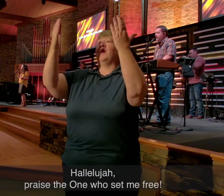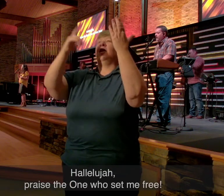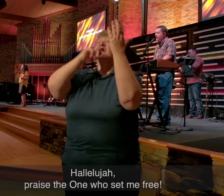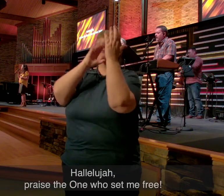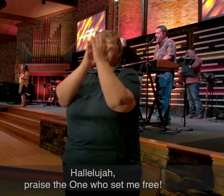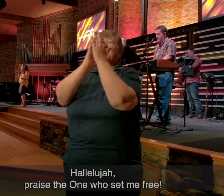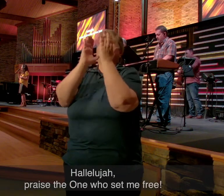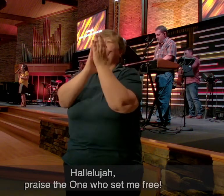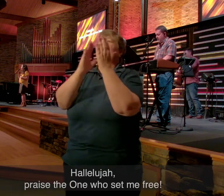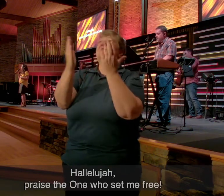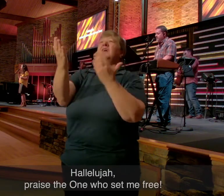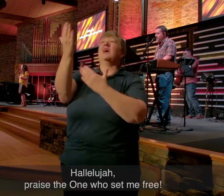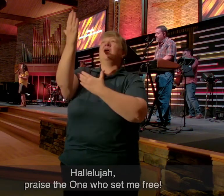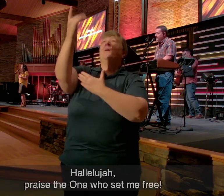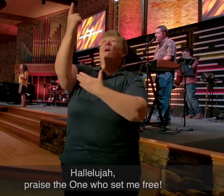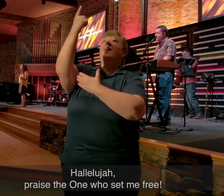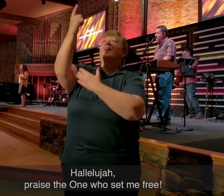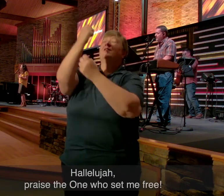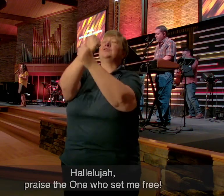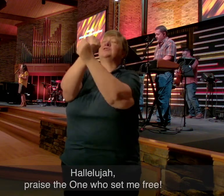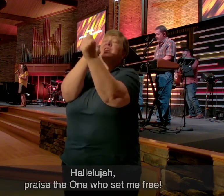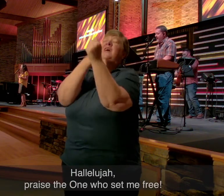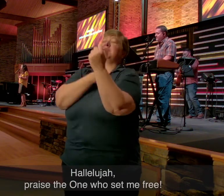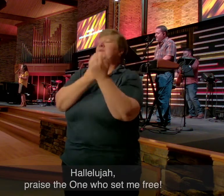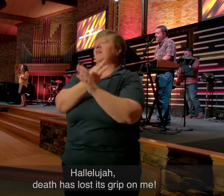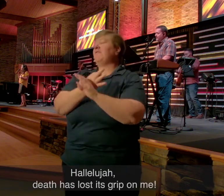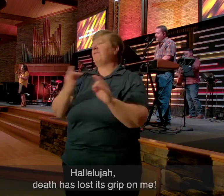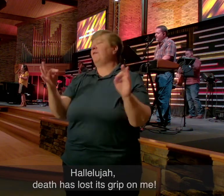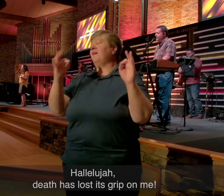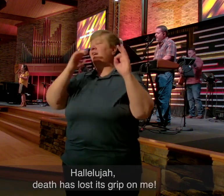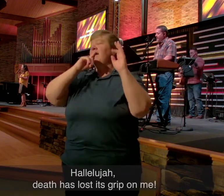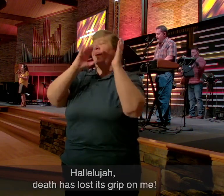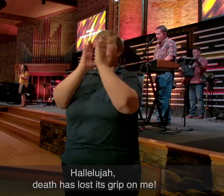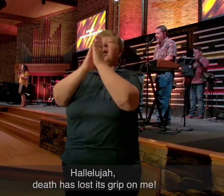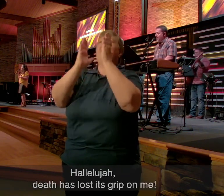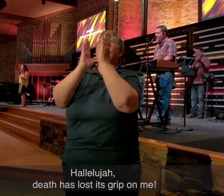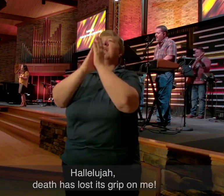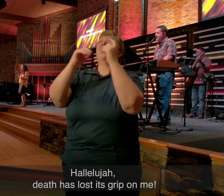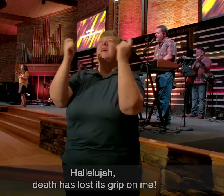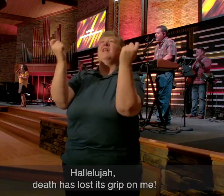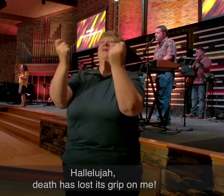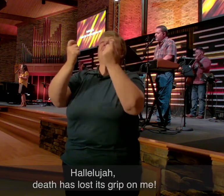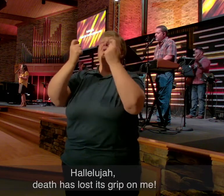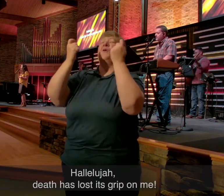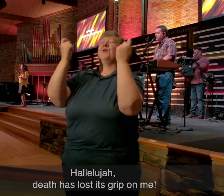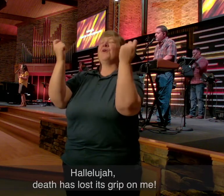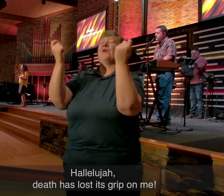Praise The One Who Set Me Free Hallelujah